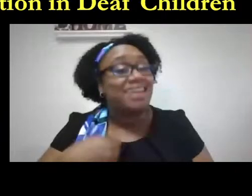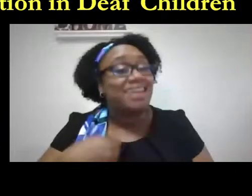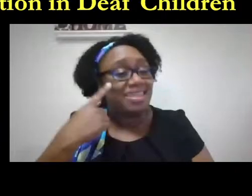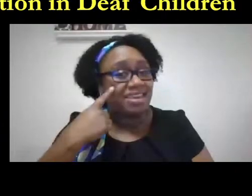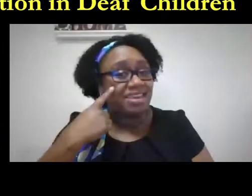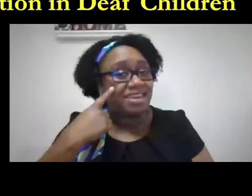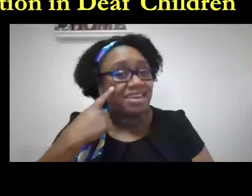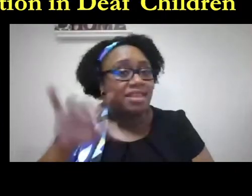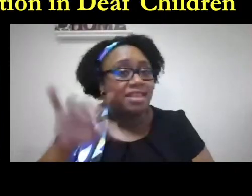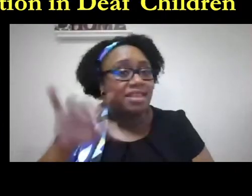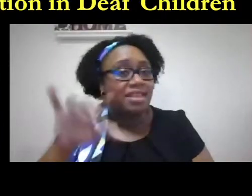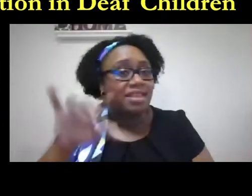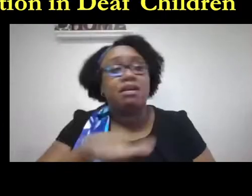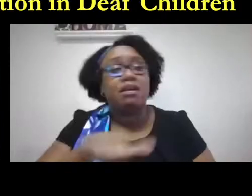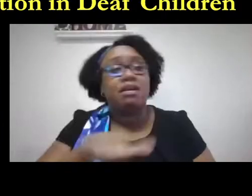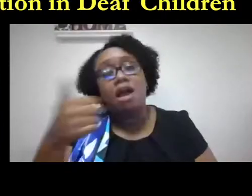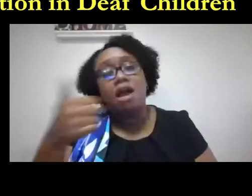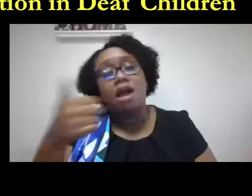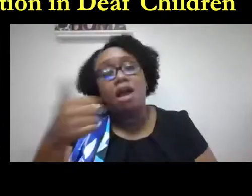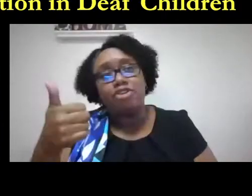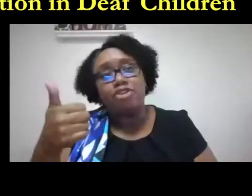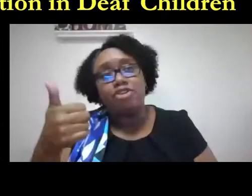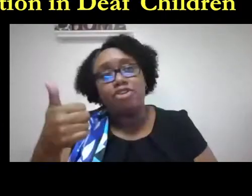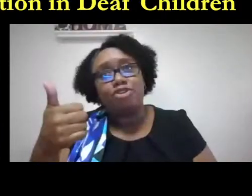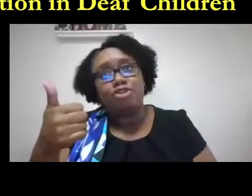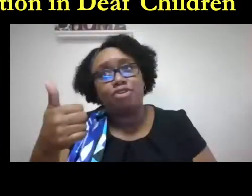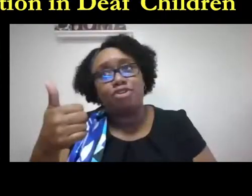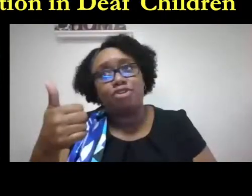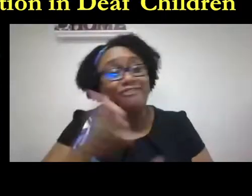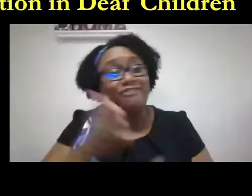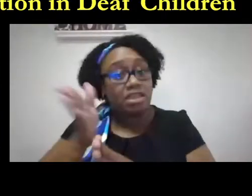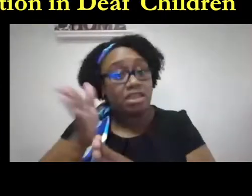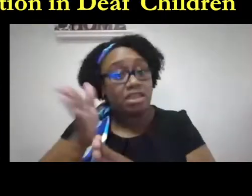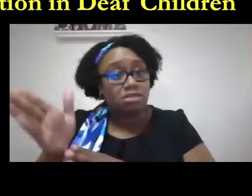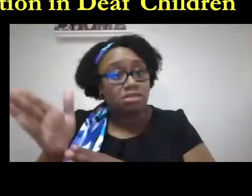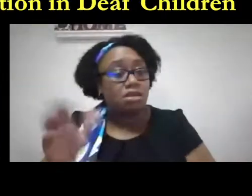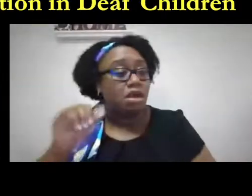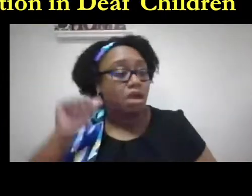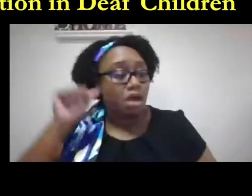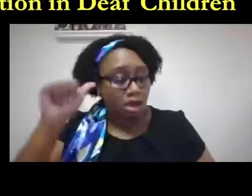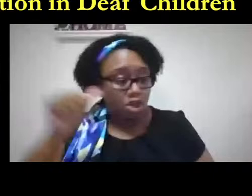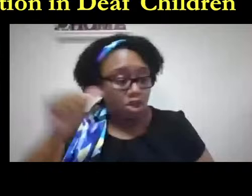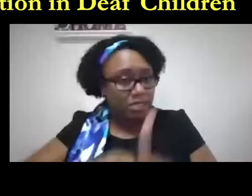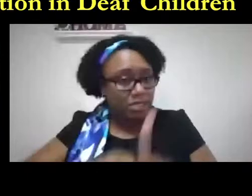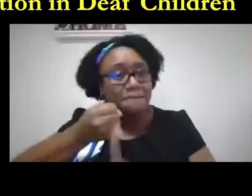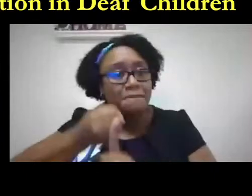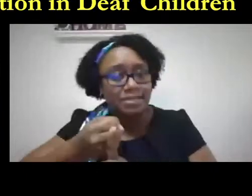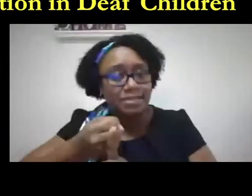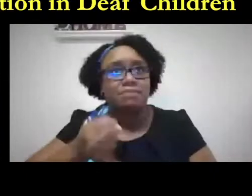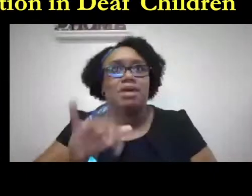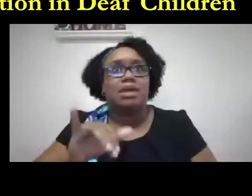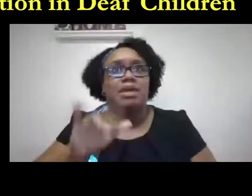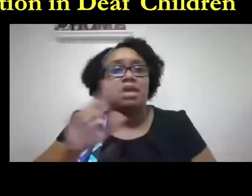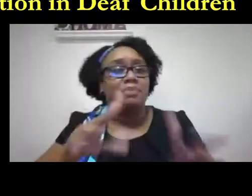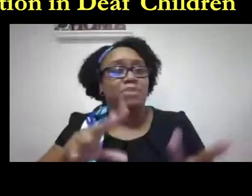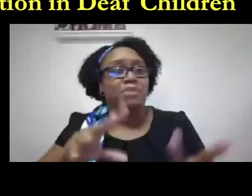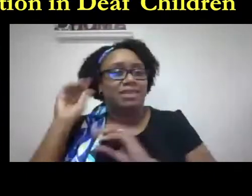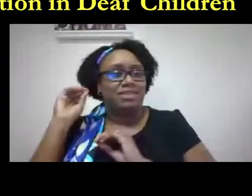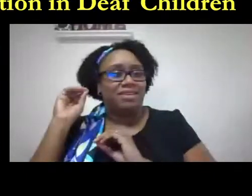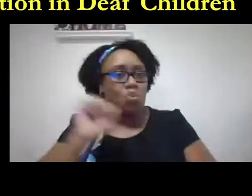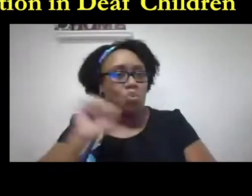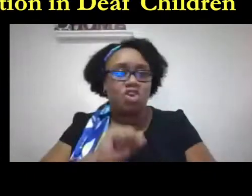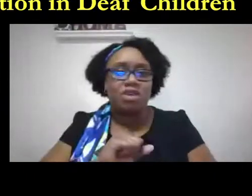people are scrambling all over to get caught up at the moment and i believe that